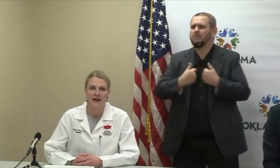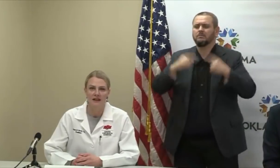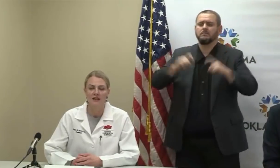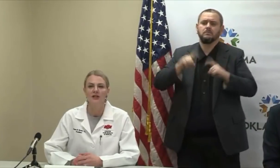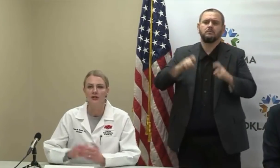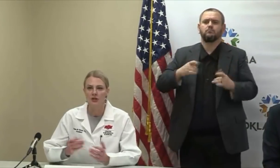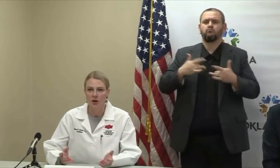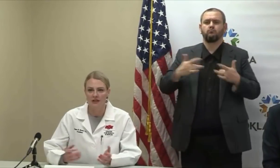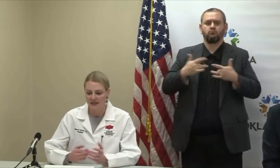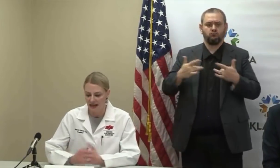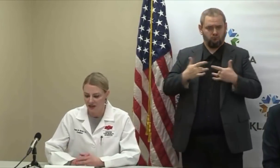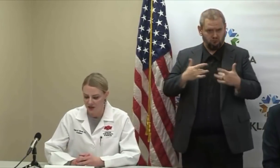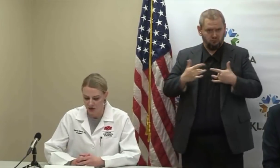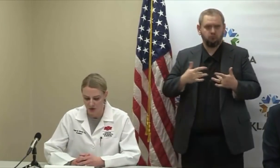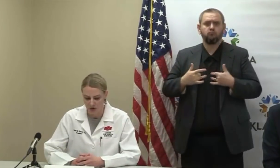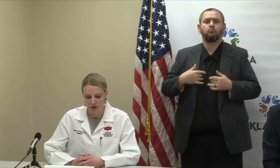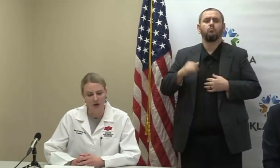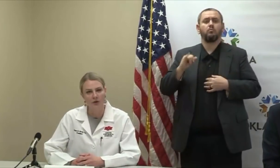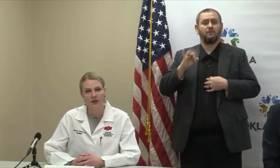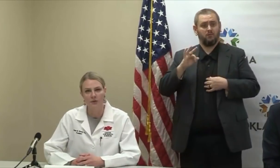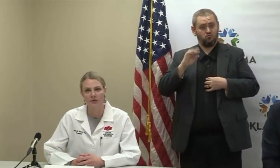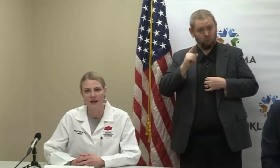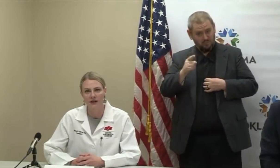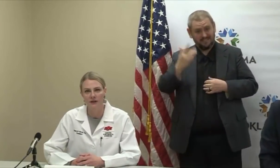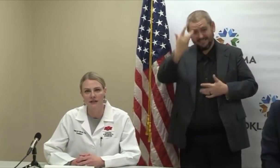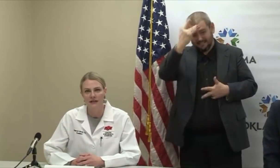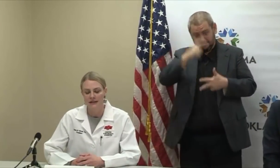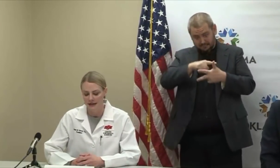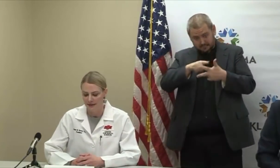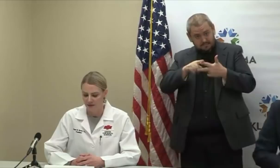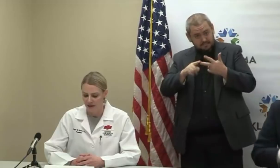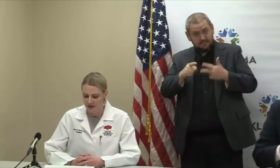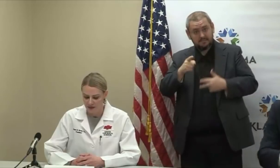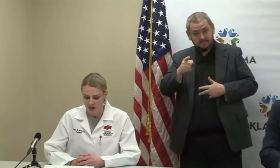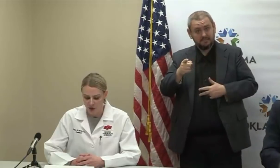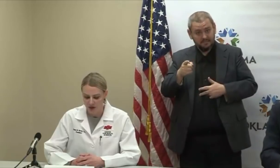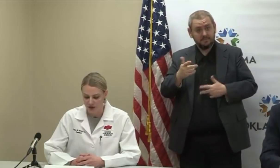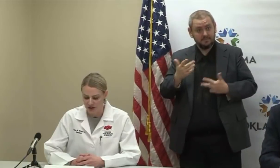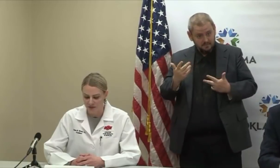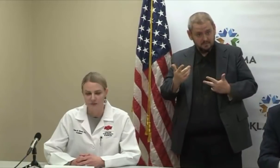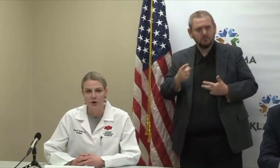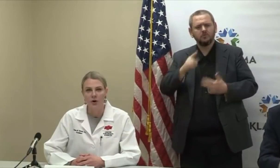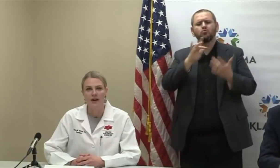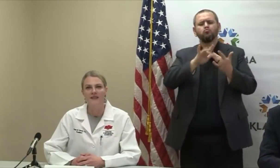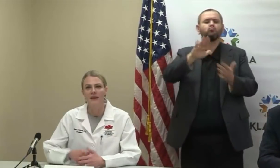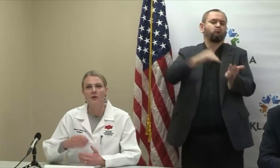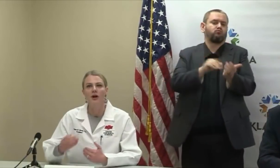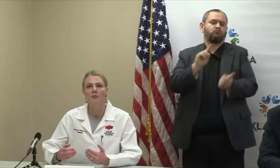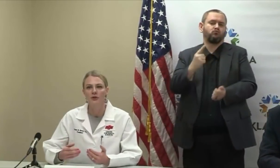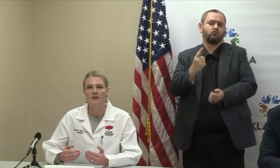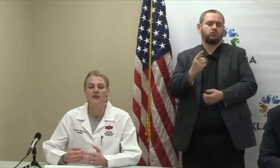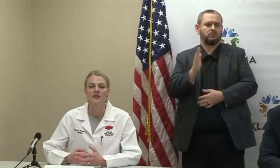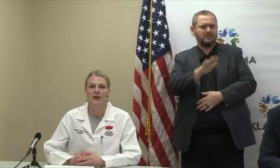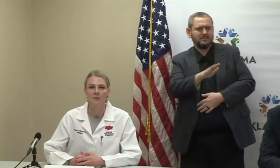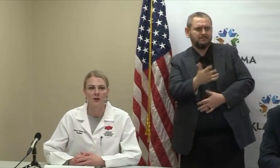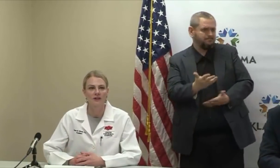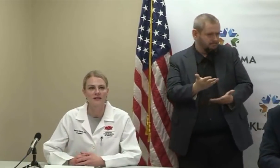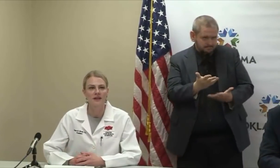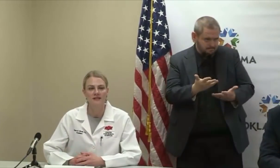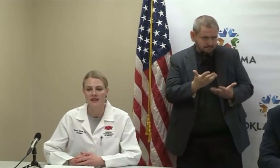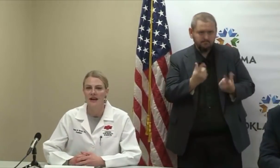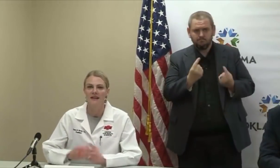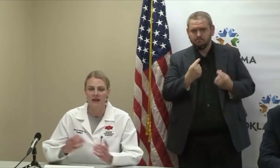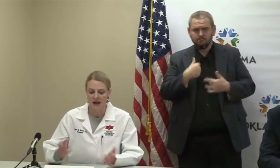symptomatic, you should contact your health care provider. Let them know what your symptoms are, and they will help you in the screening